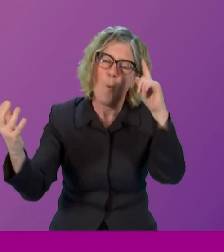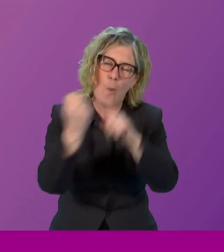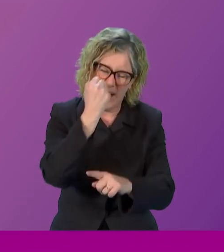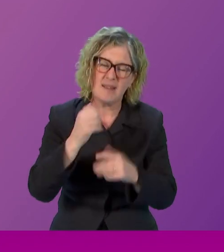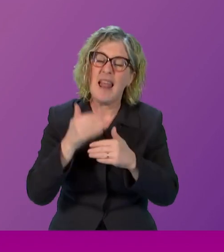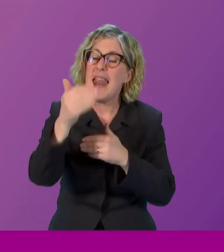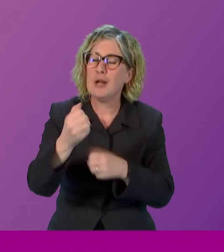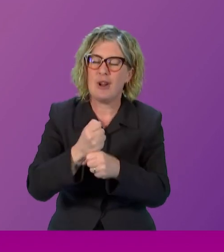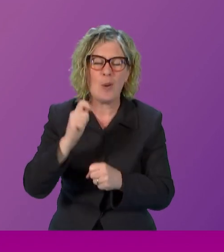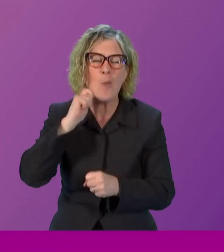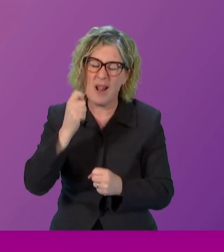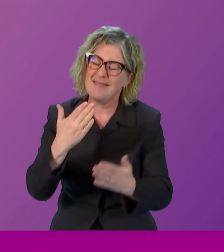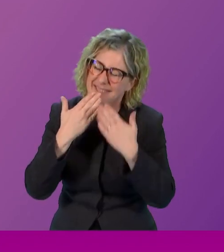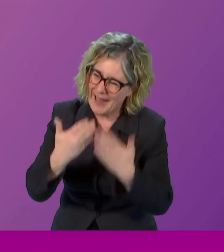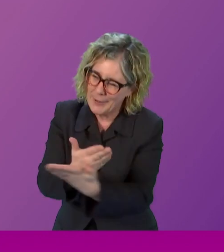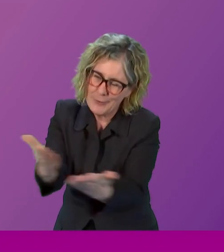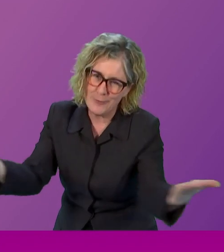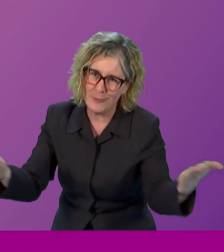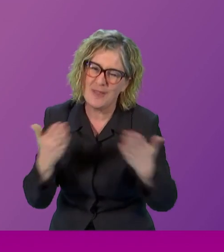you all from the bottom of my heart so much